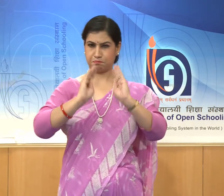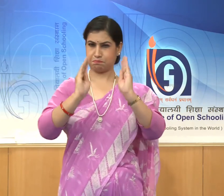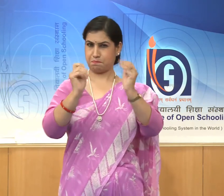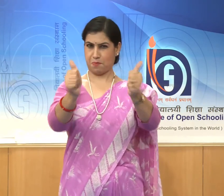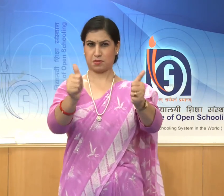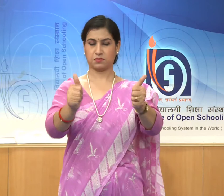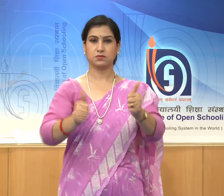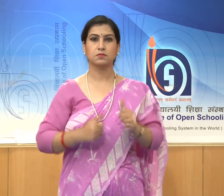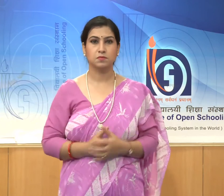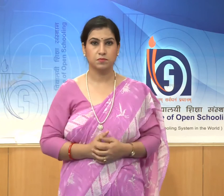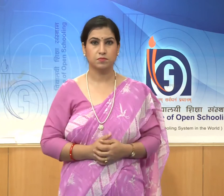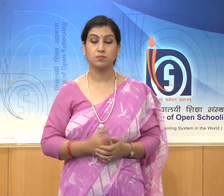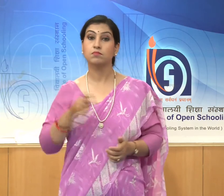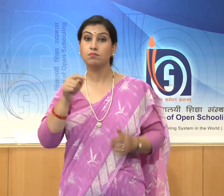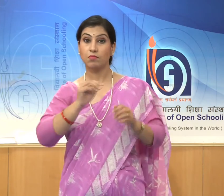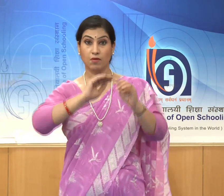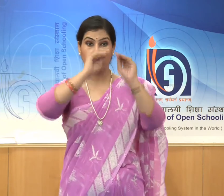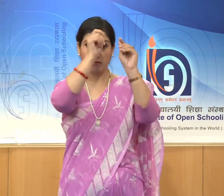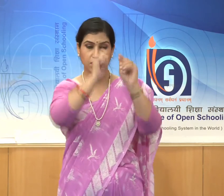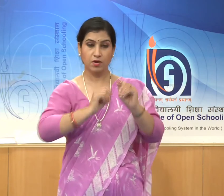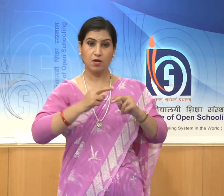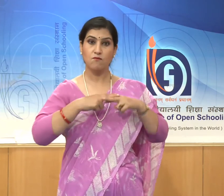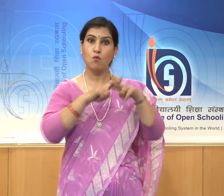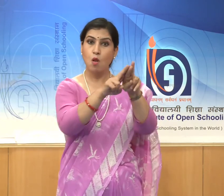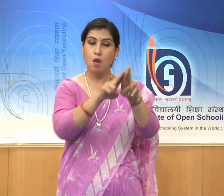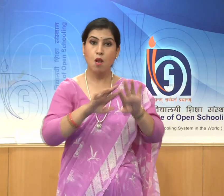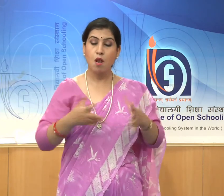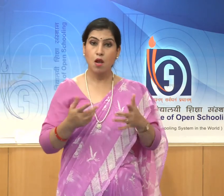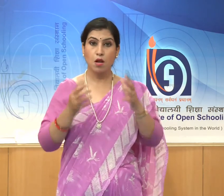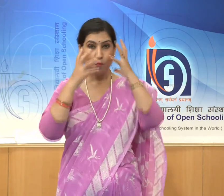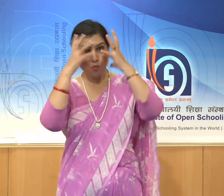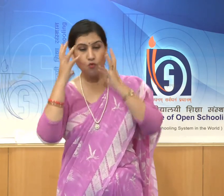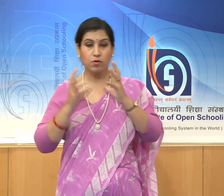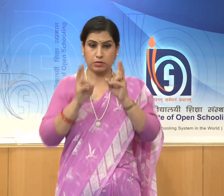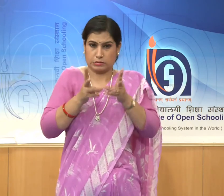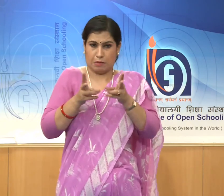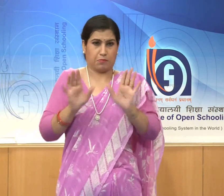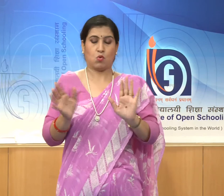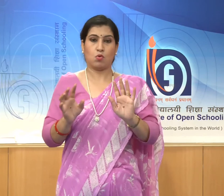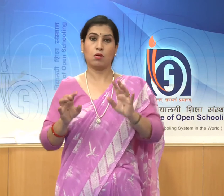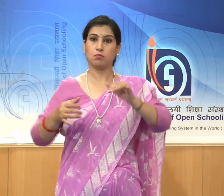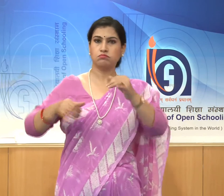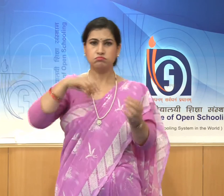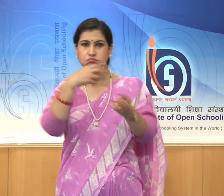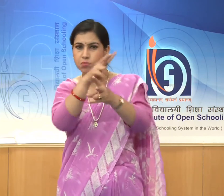They are boldly curved. The figures are full of movement